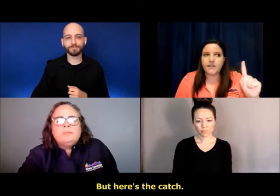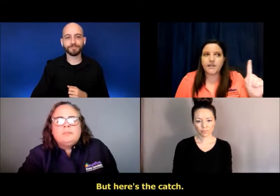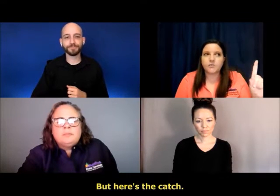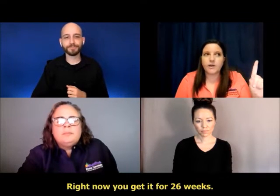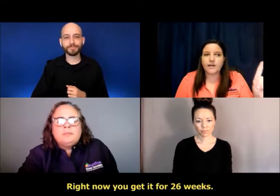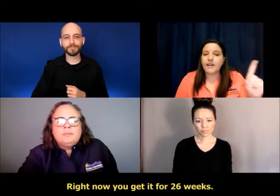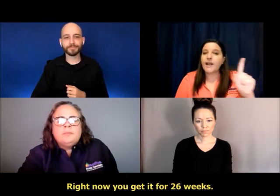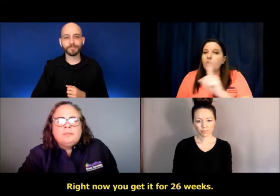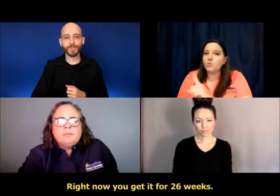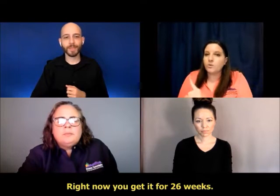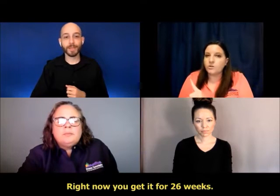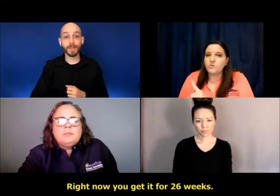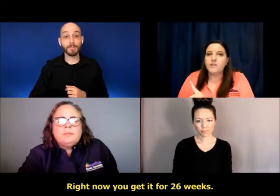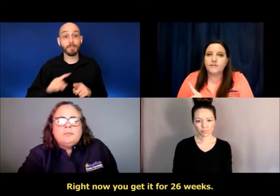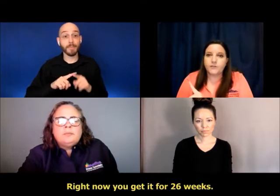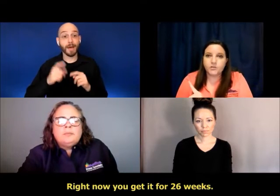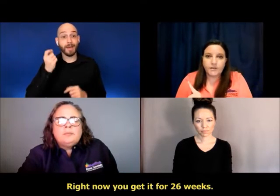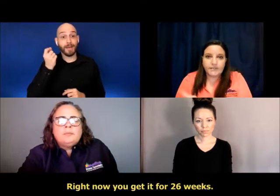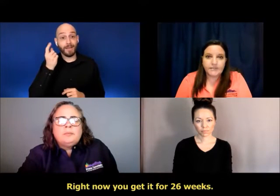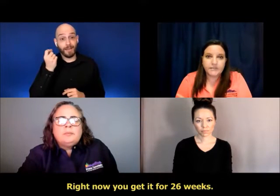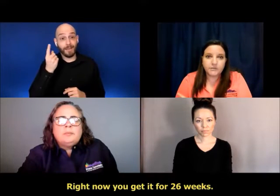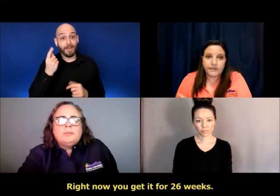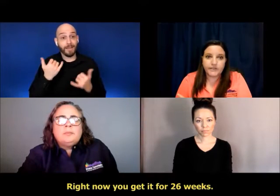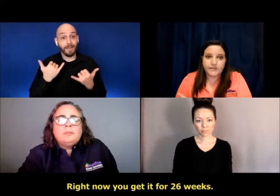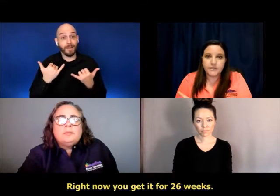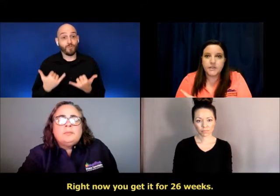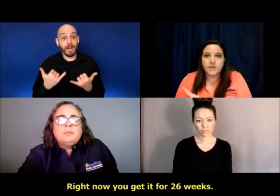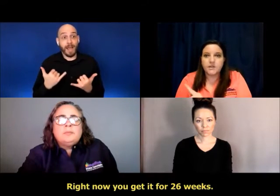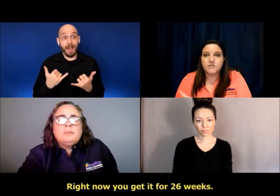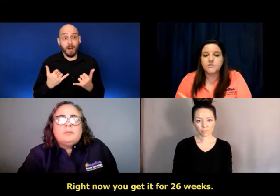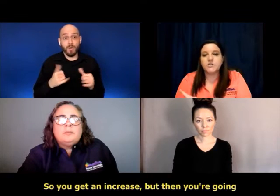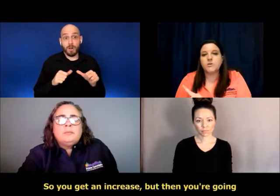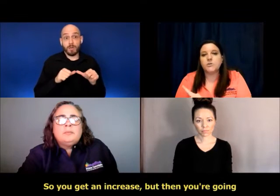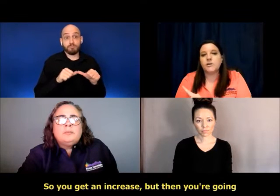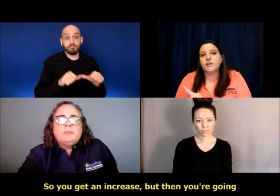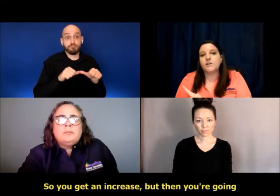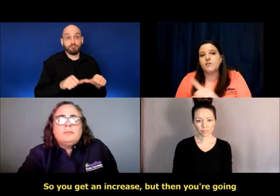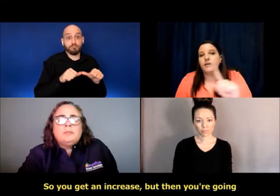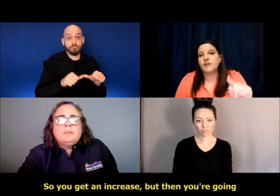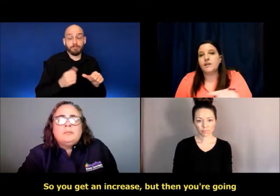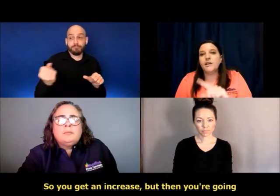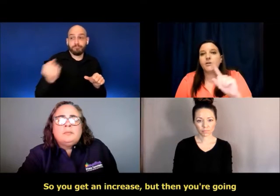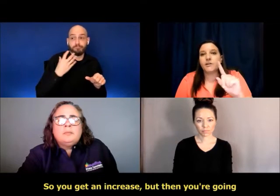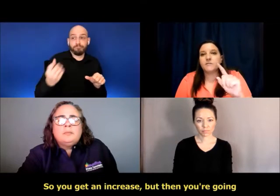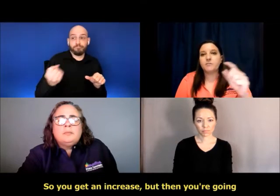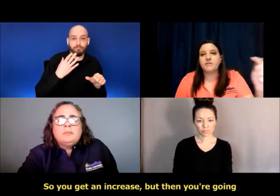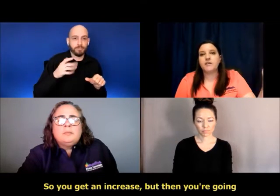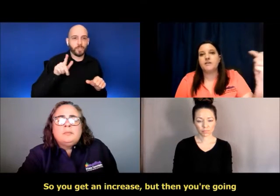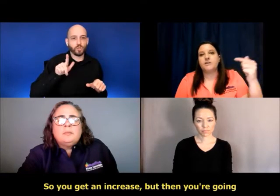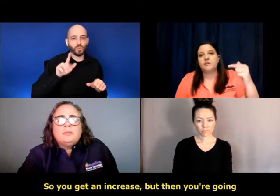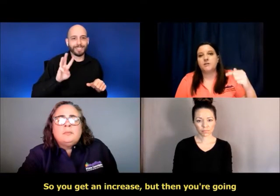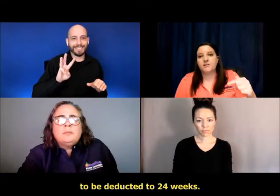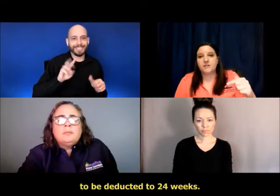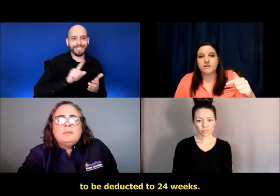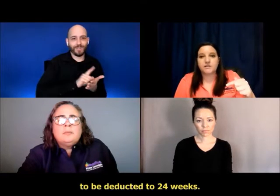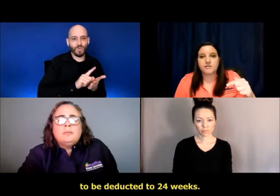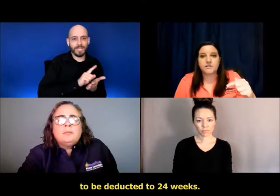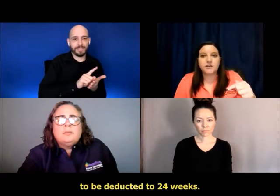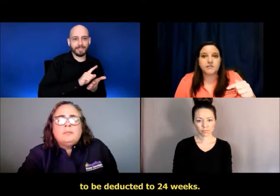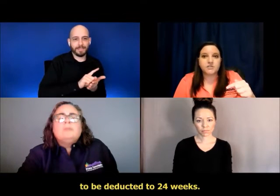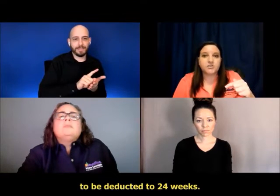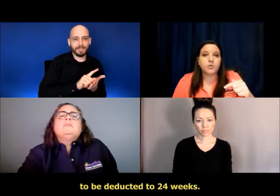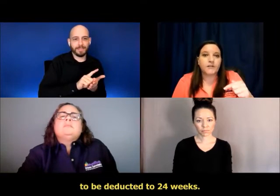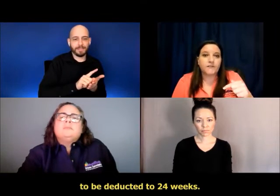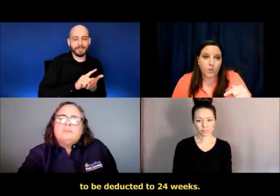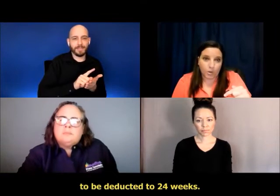right now you get it for 26 weeks. So you get an increase, but then you're going to be deduct